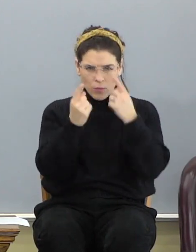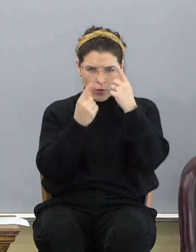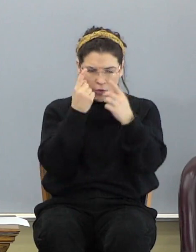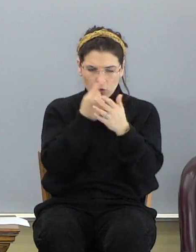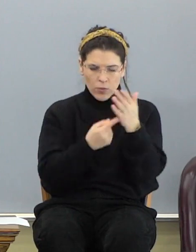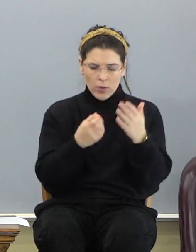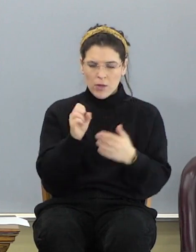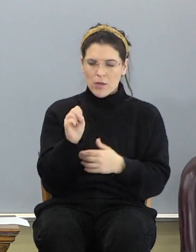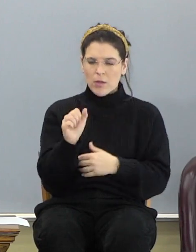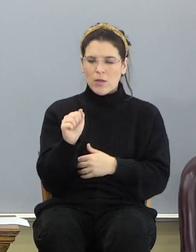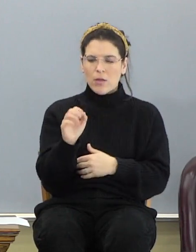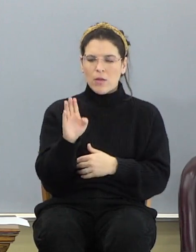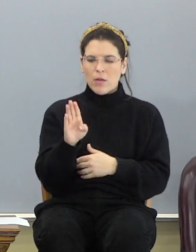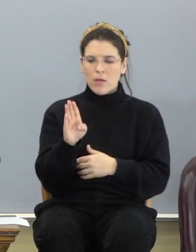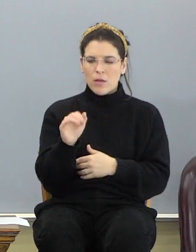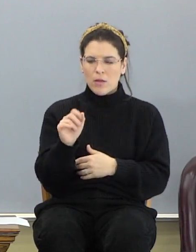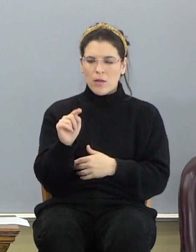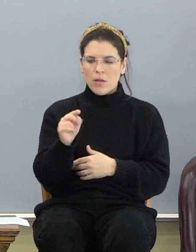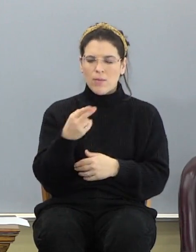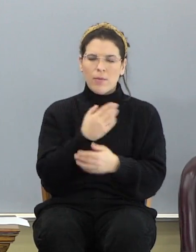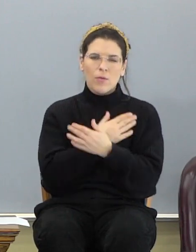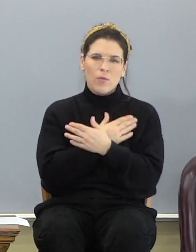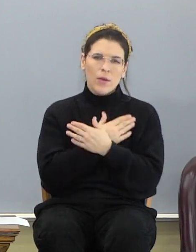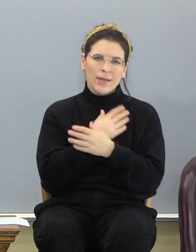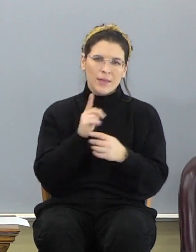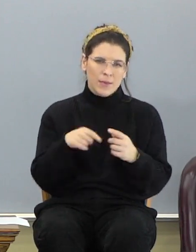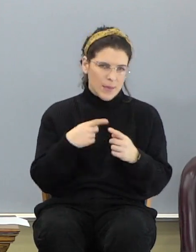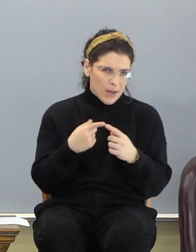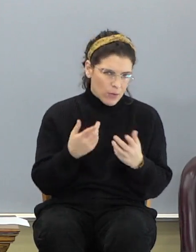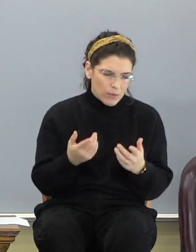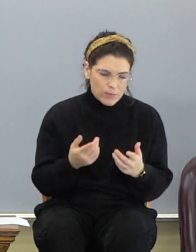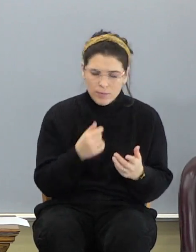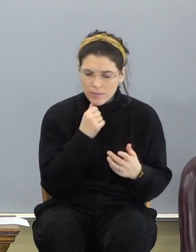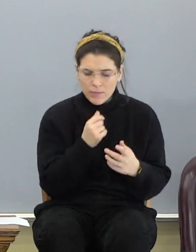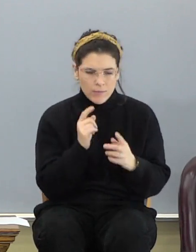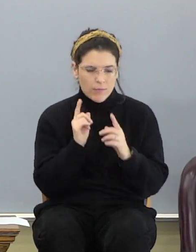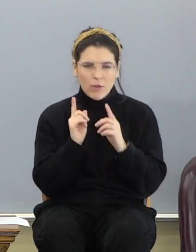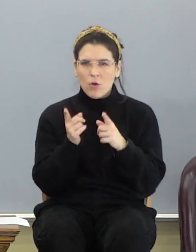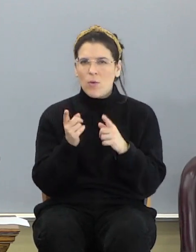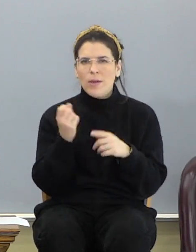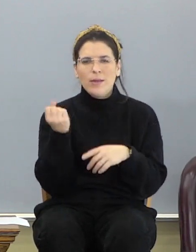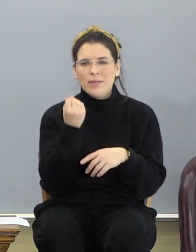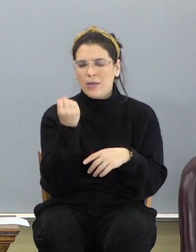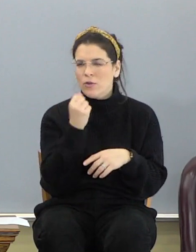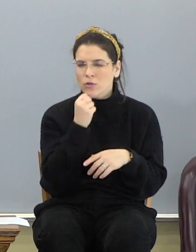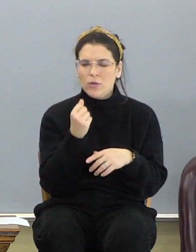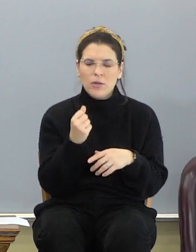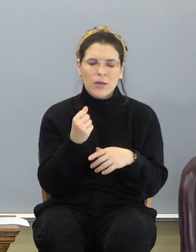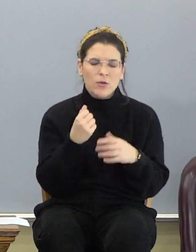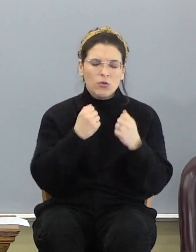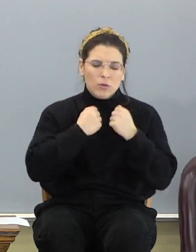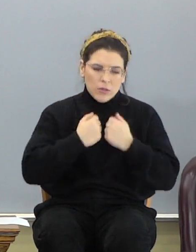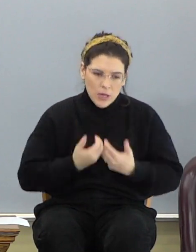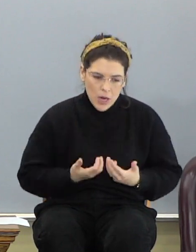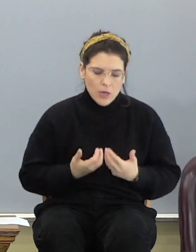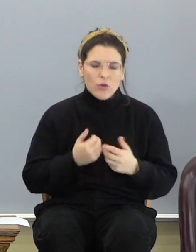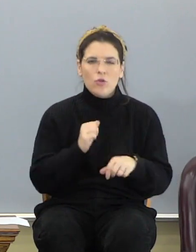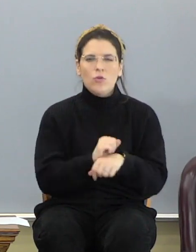Sabbath rest was about? It's not about you being, you know, taken off on Saturday so you're not too pooped to work on Monday.